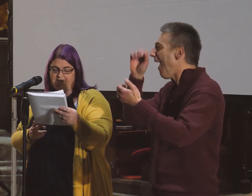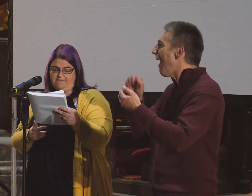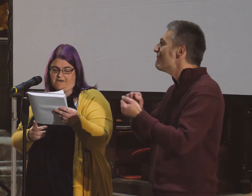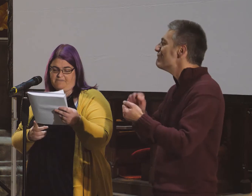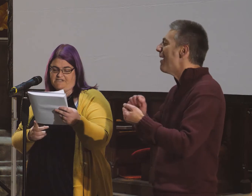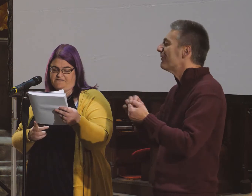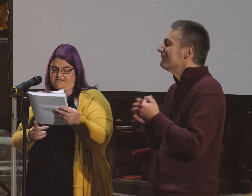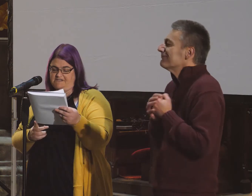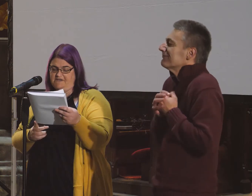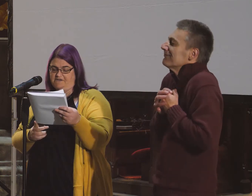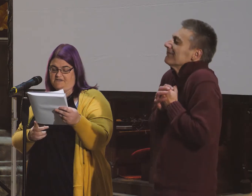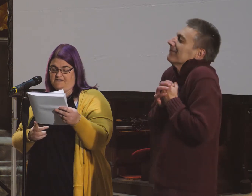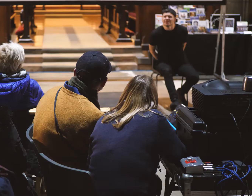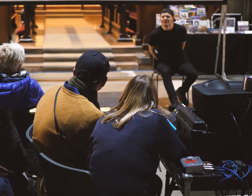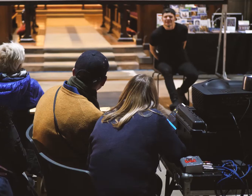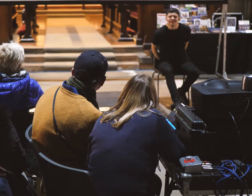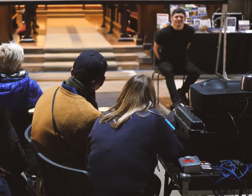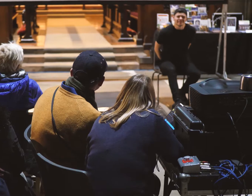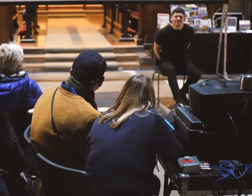remember, my best friend Steven.